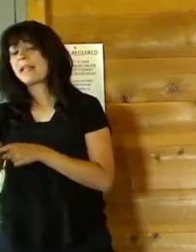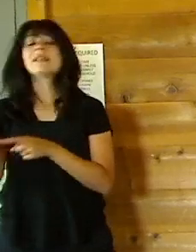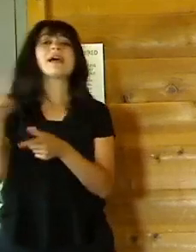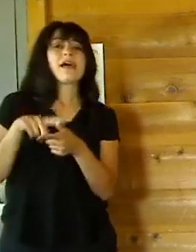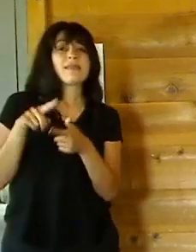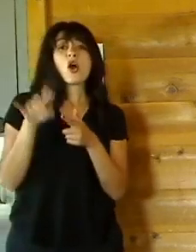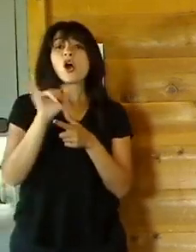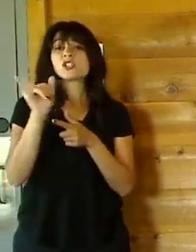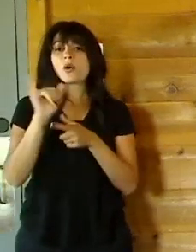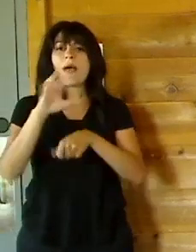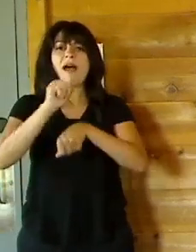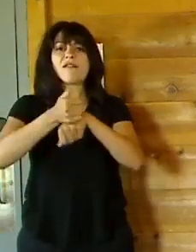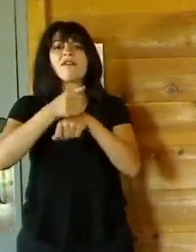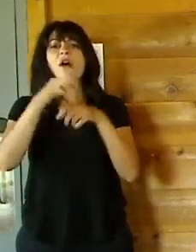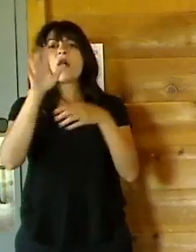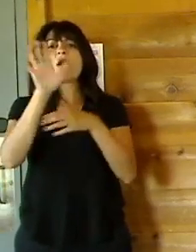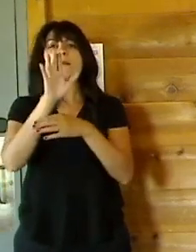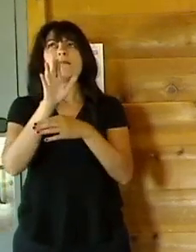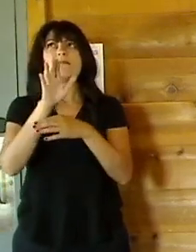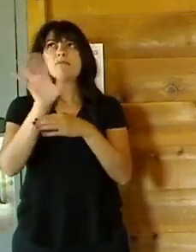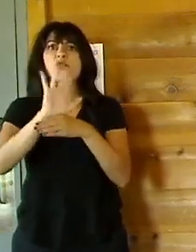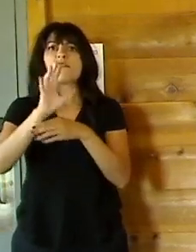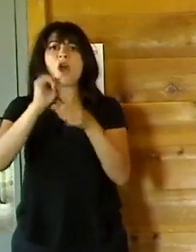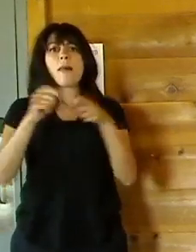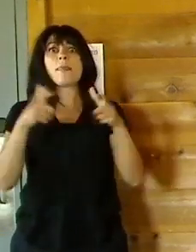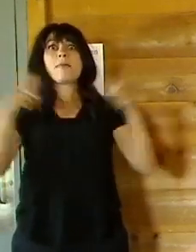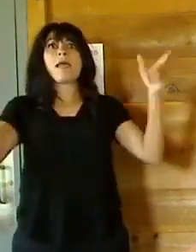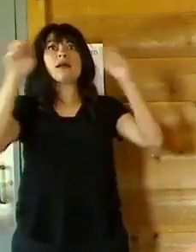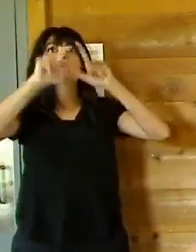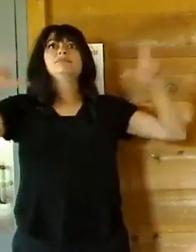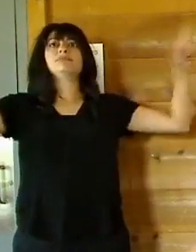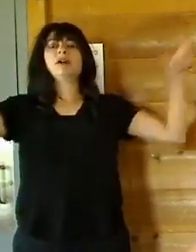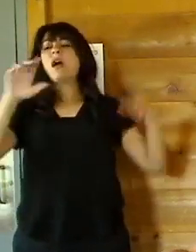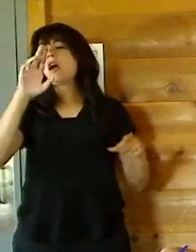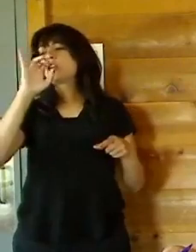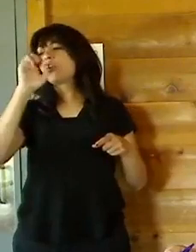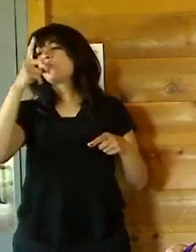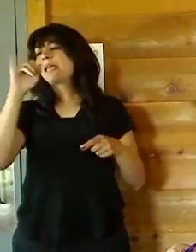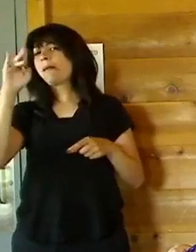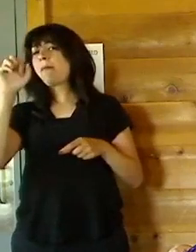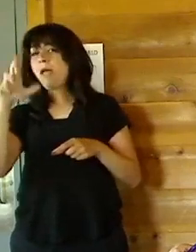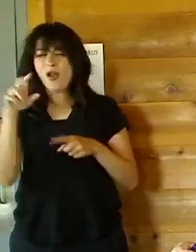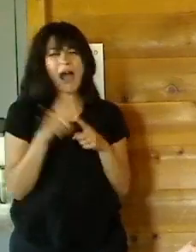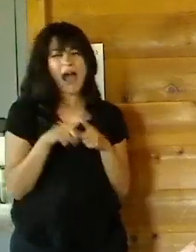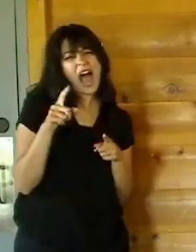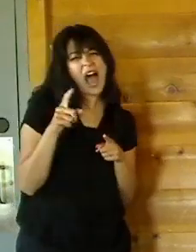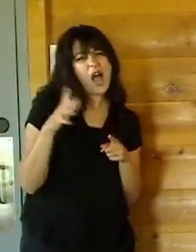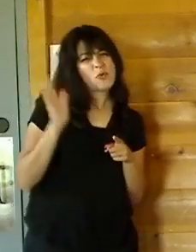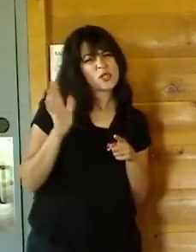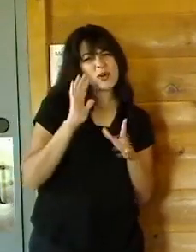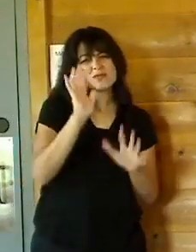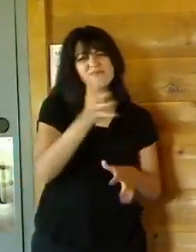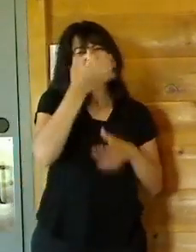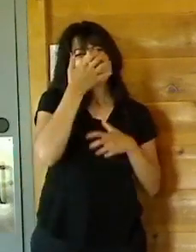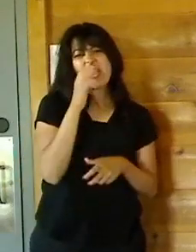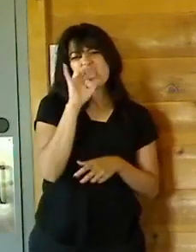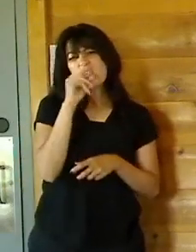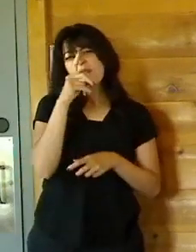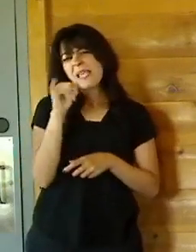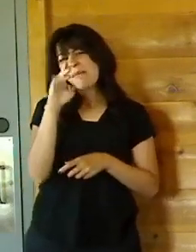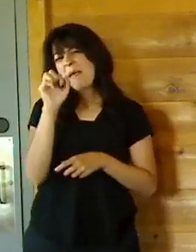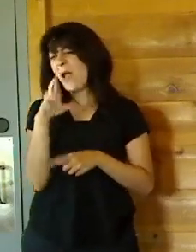on the big screen, Yogi Bear. I was going to do my Yogi Bear impersonation, but I think I'm not. No? No. No.